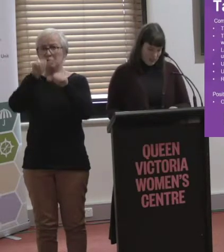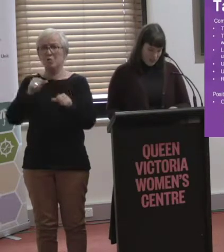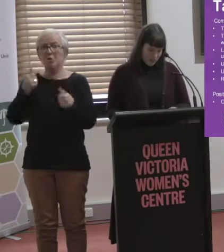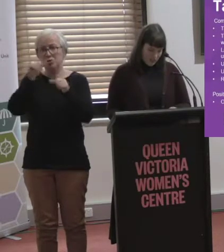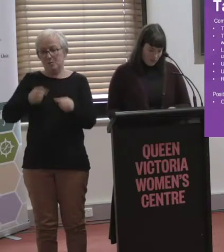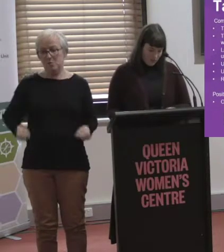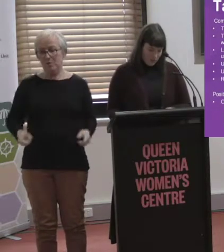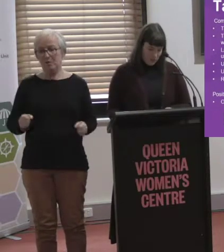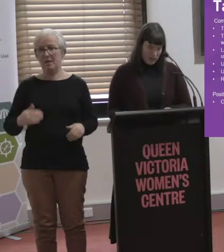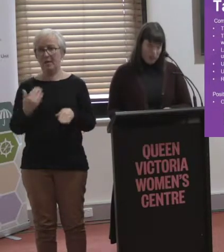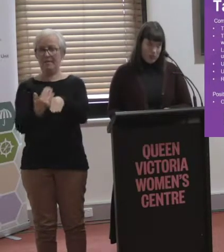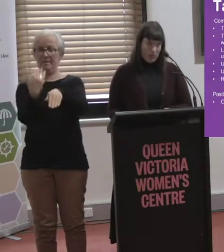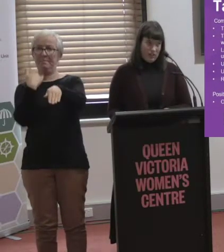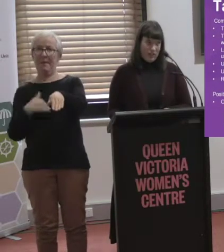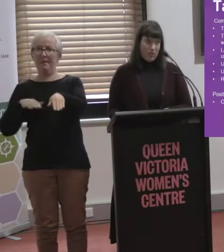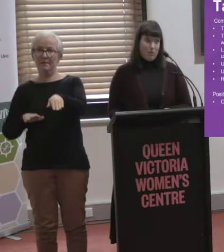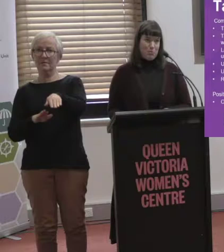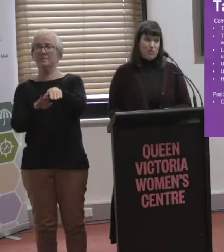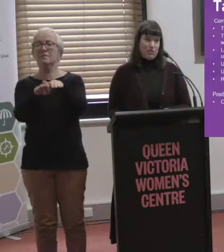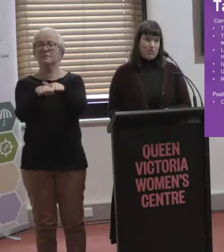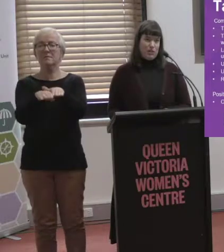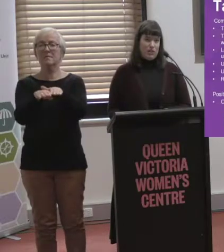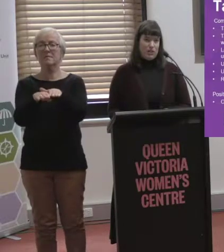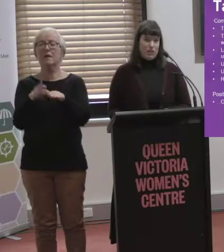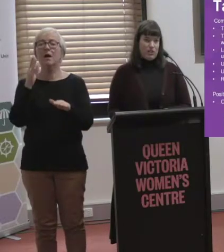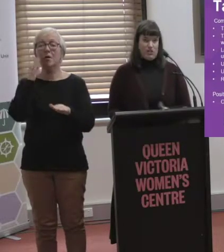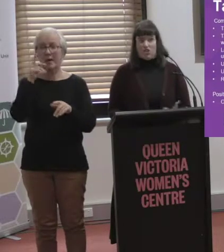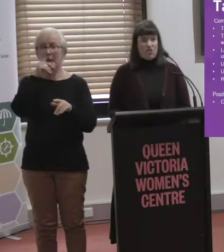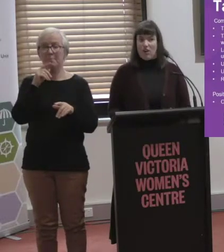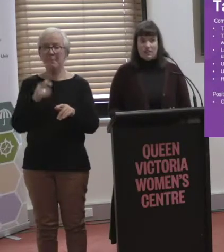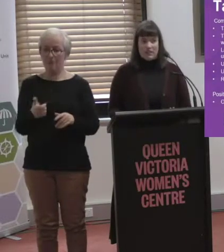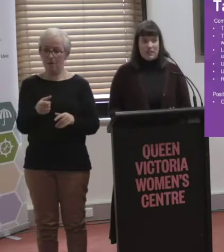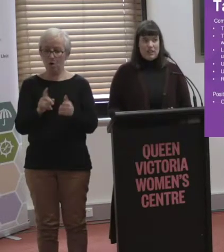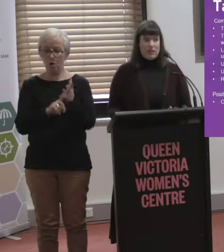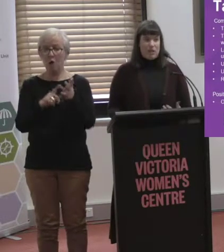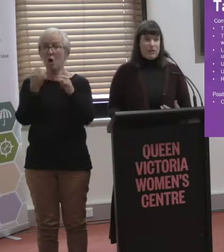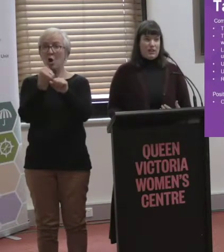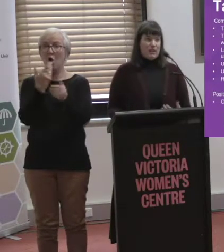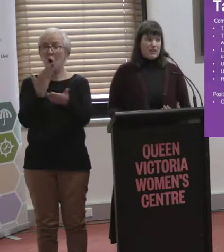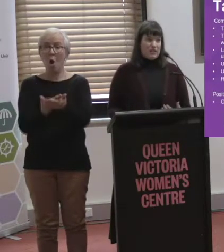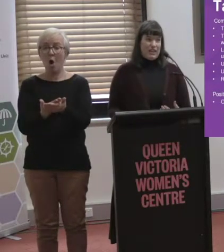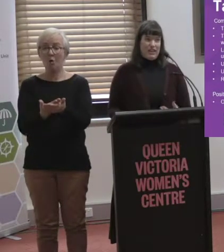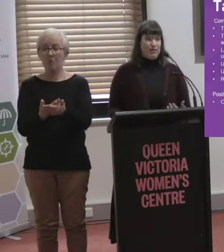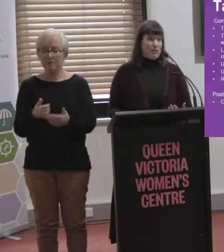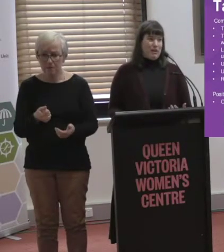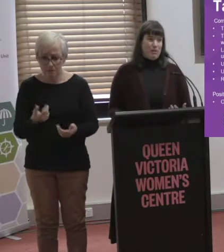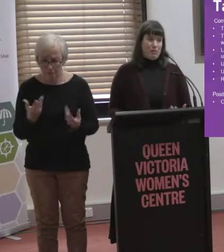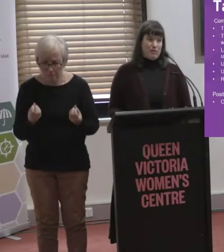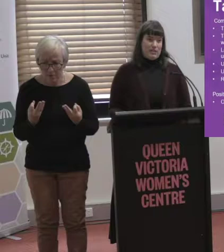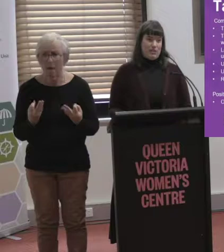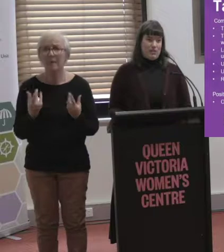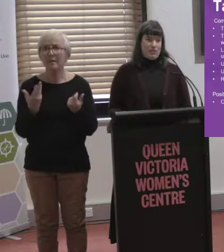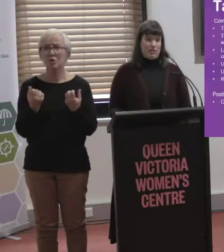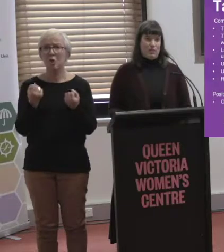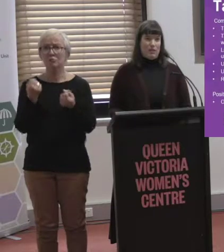wheelchair-accessible vehicles. The issue is that when people have logged on and tried to use it, there's just no drivers. So we actually didn't get any feedback on